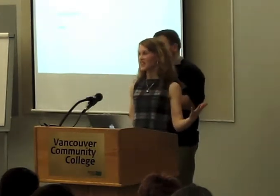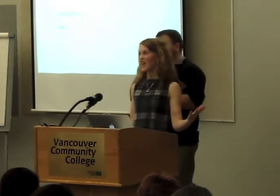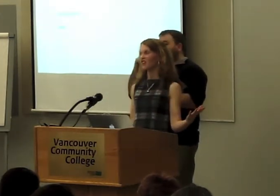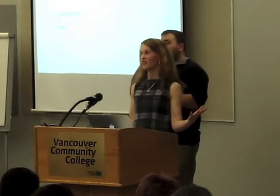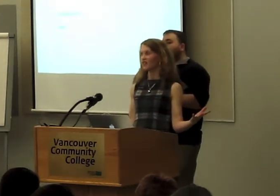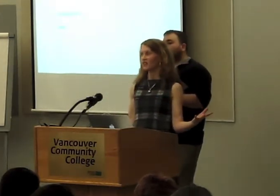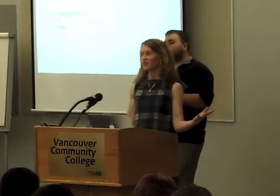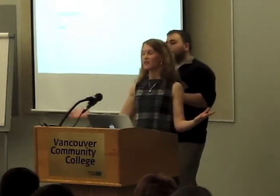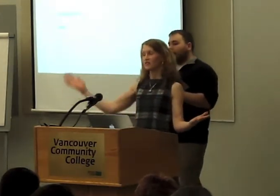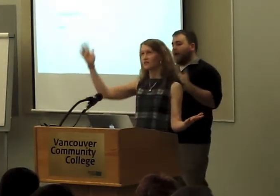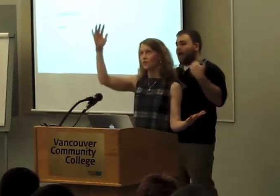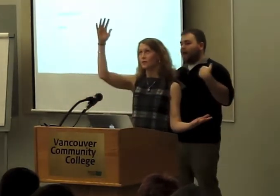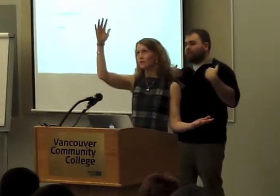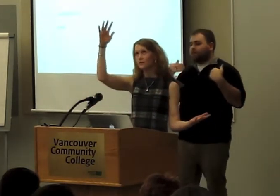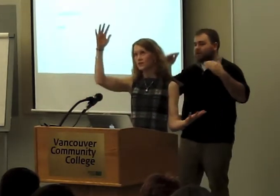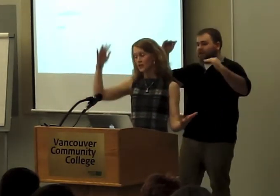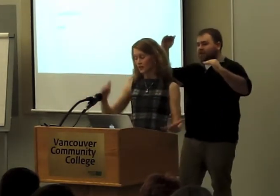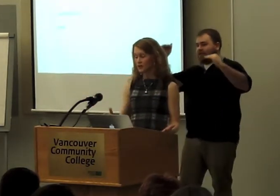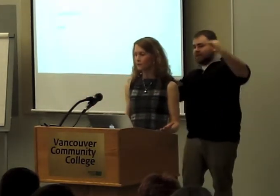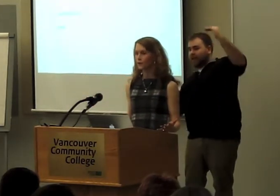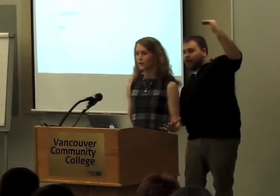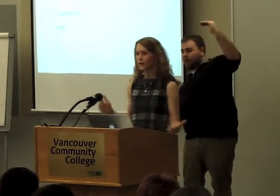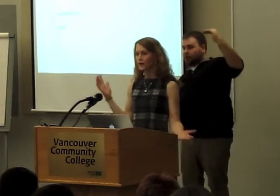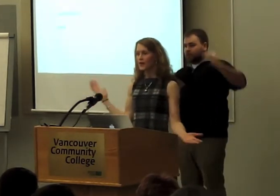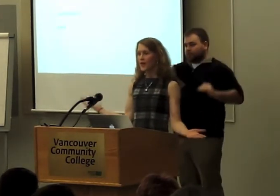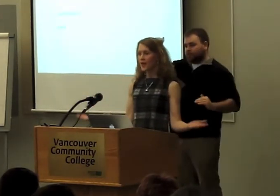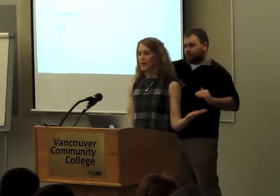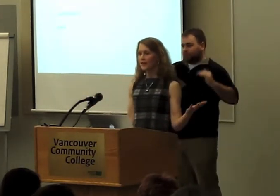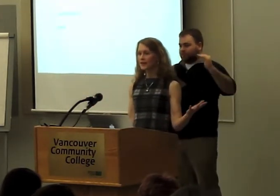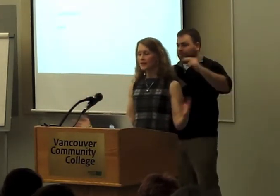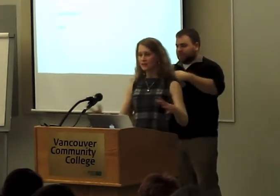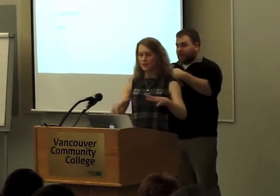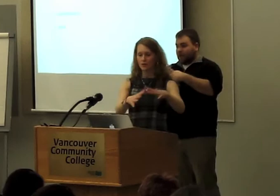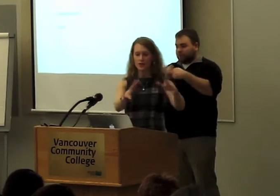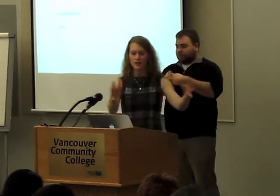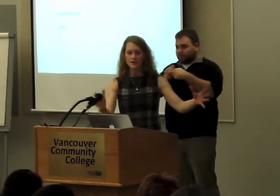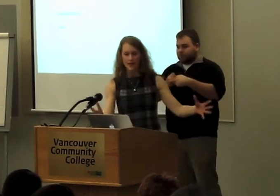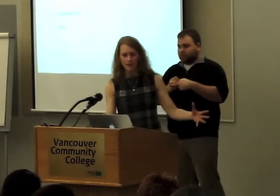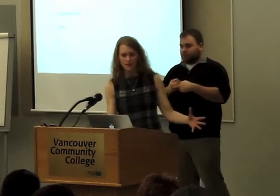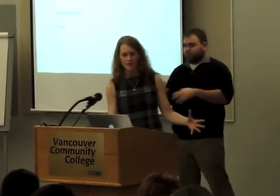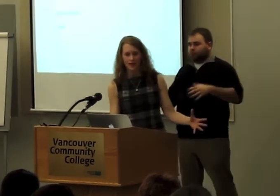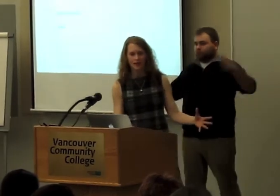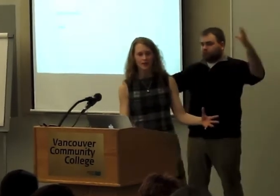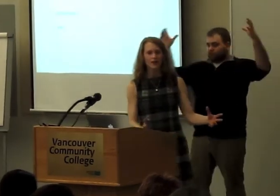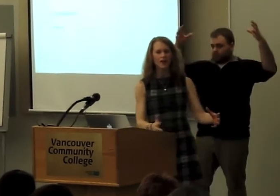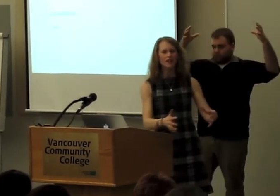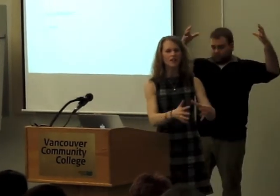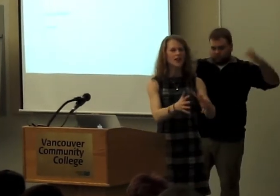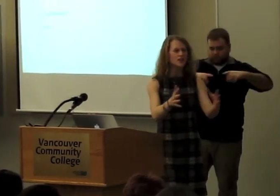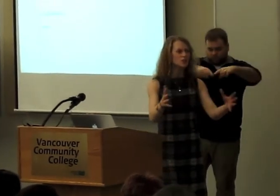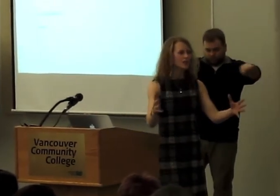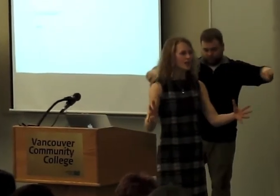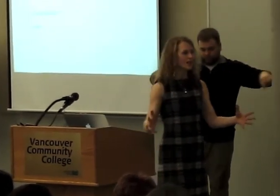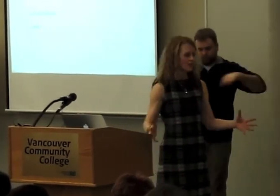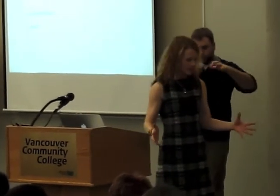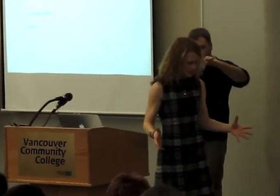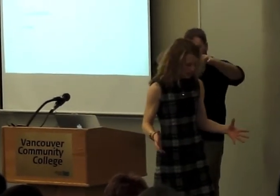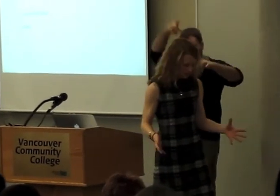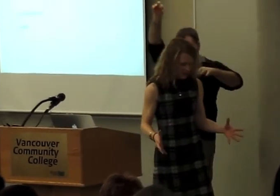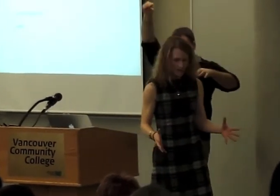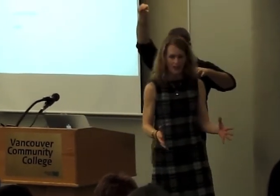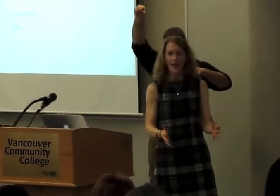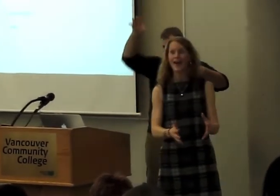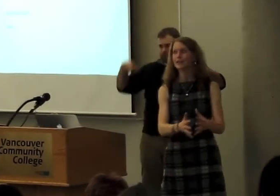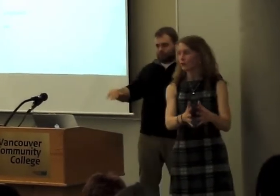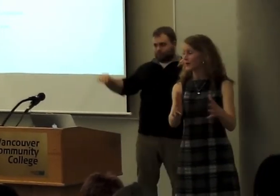massive scale from the ceiling to the floor. And I'd like to throw on this side of the scale all the things you think have